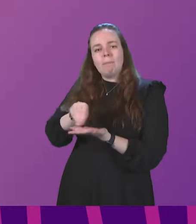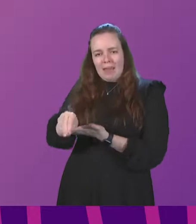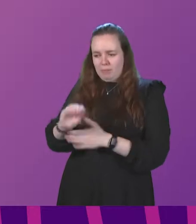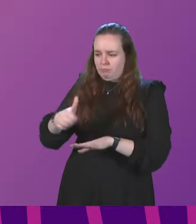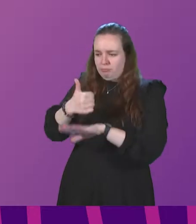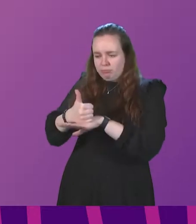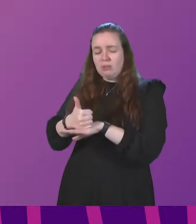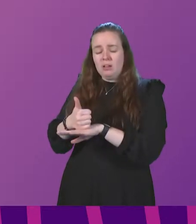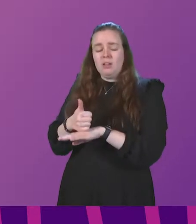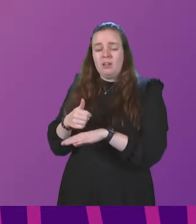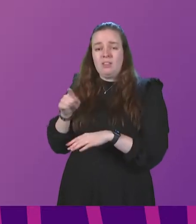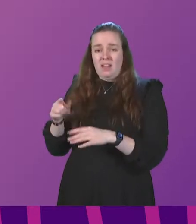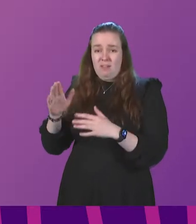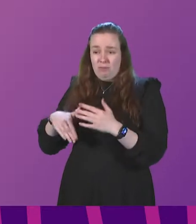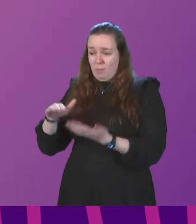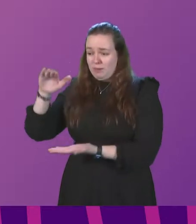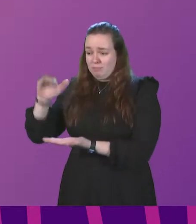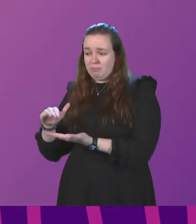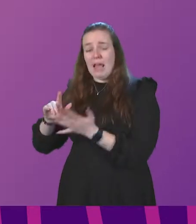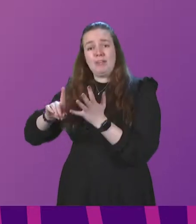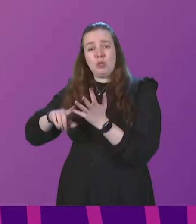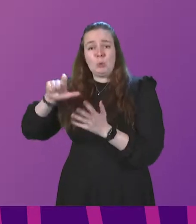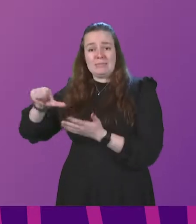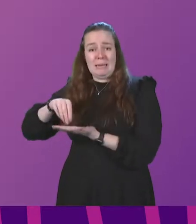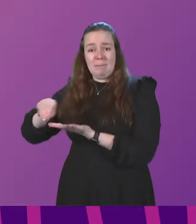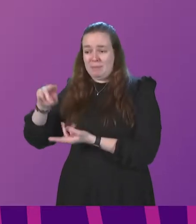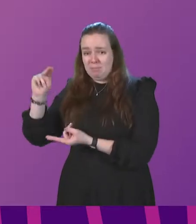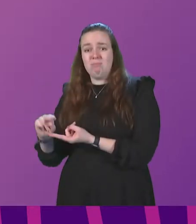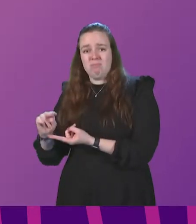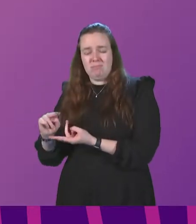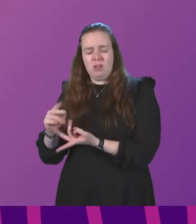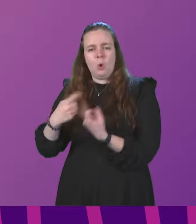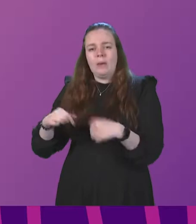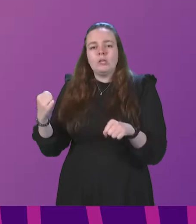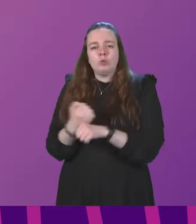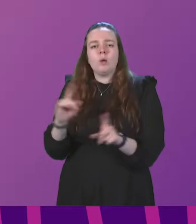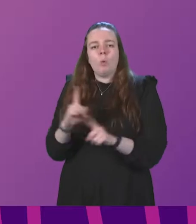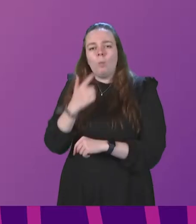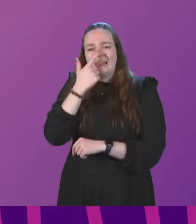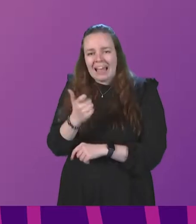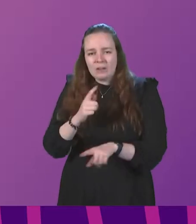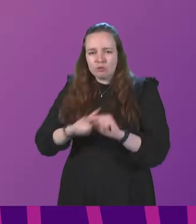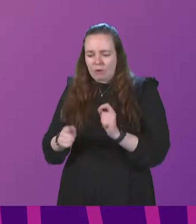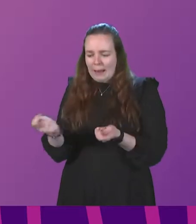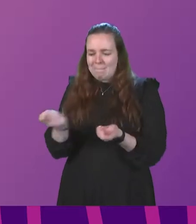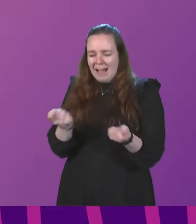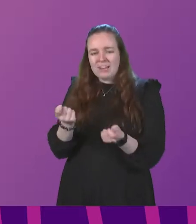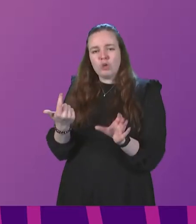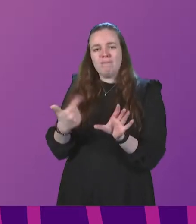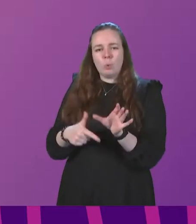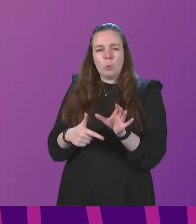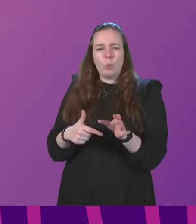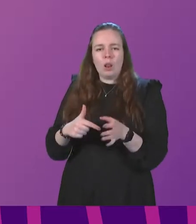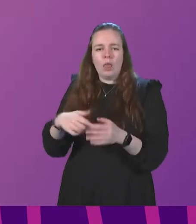countered by the reduction in the universal credit payment. We are doing what we can to tackle fuel poverty and to tackle